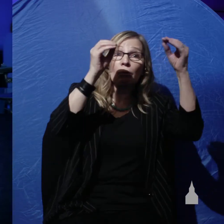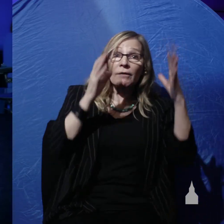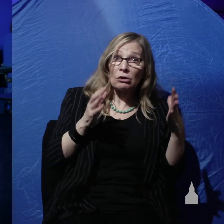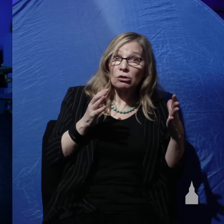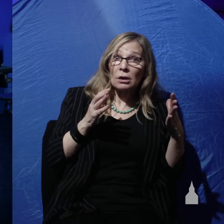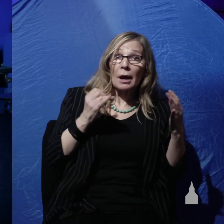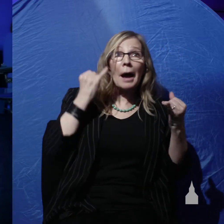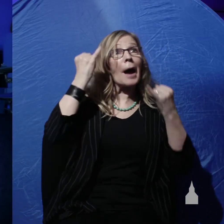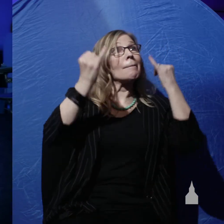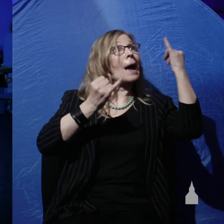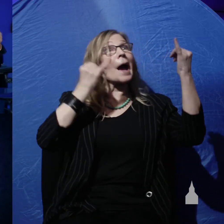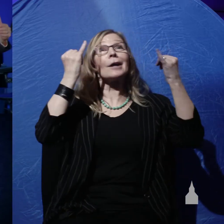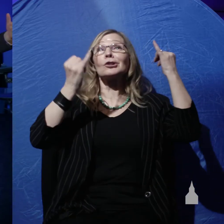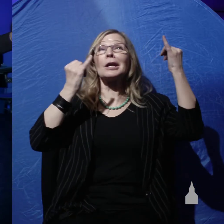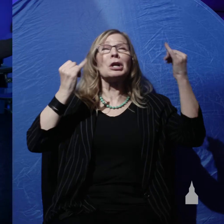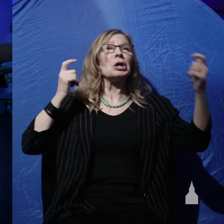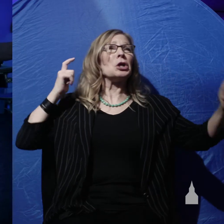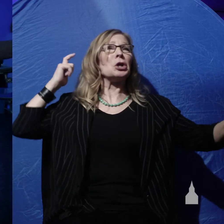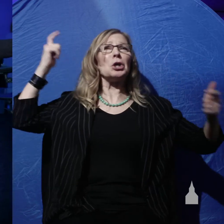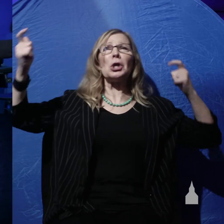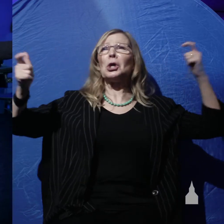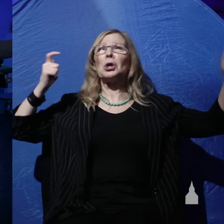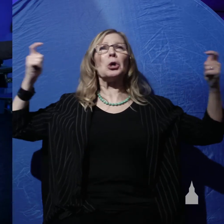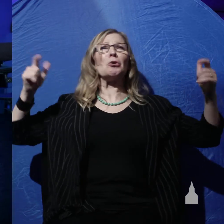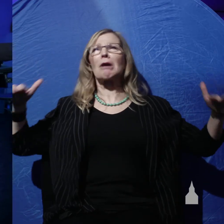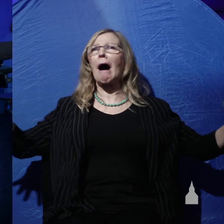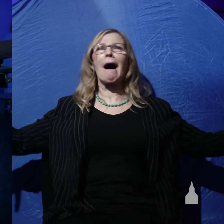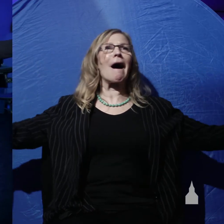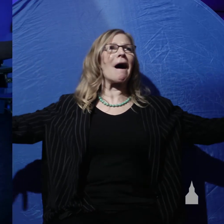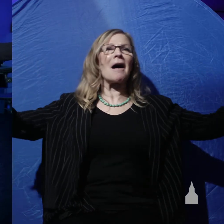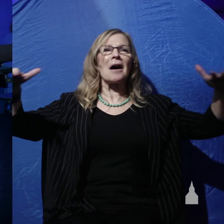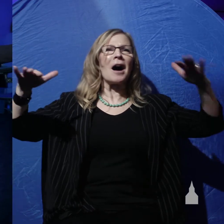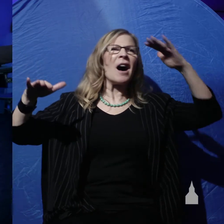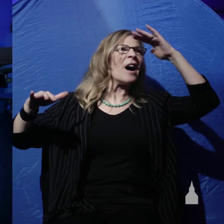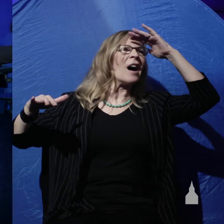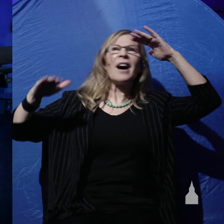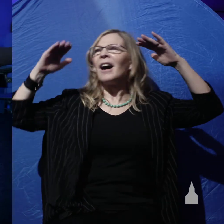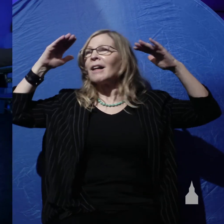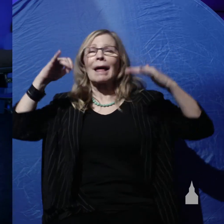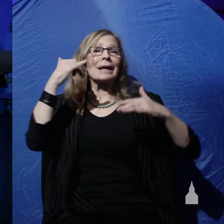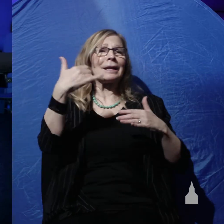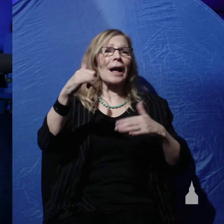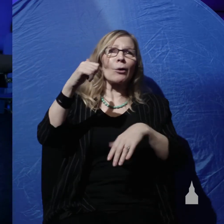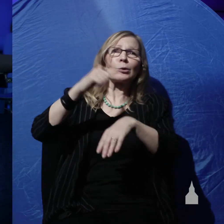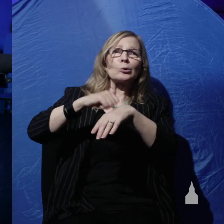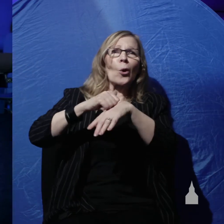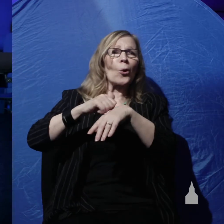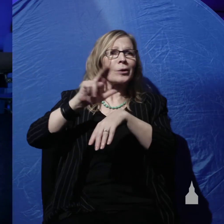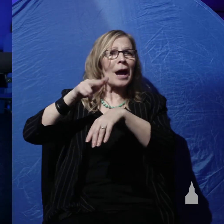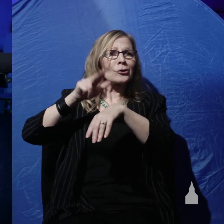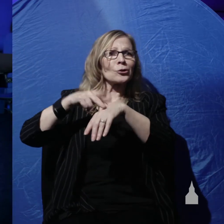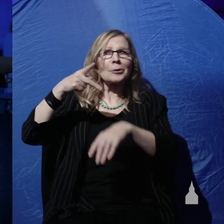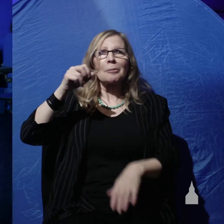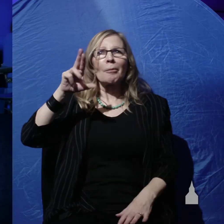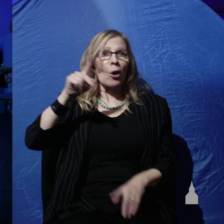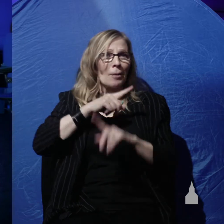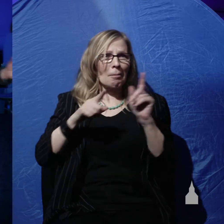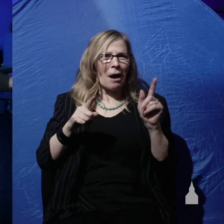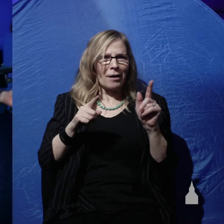imagined that it was just this huge area like you know Yellowstone National Park but the Bible doesn't tell us